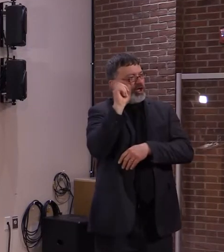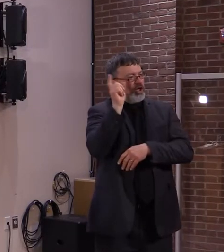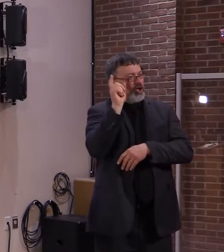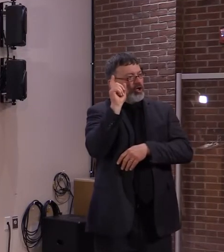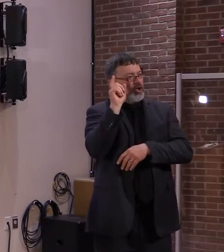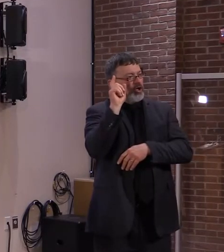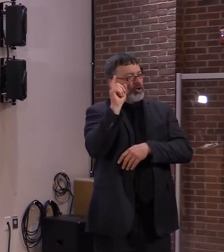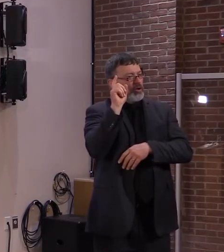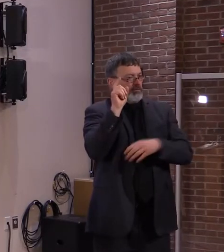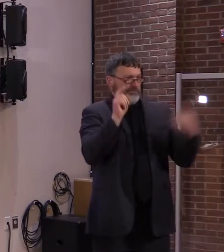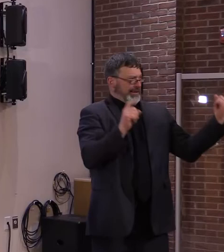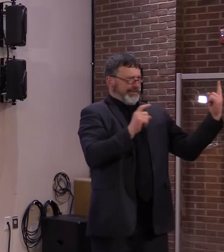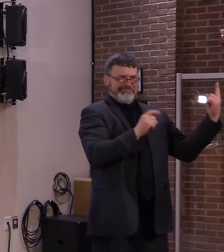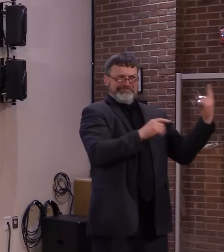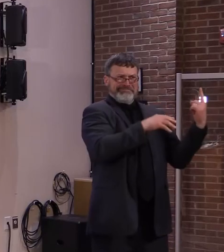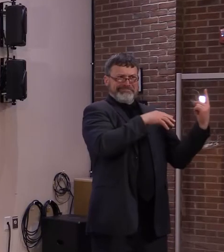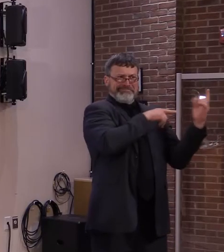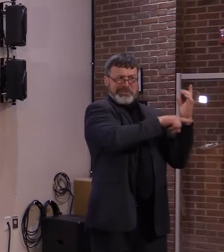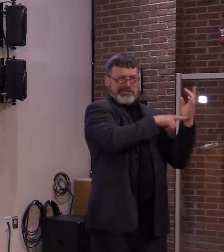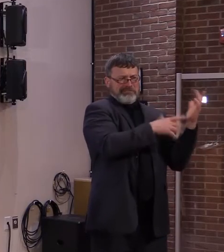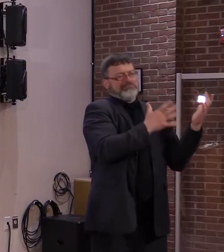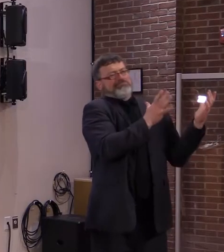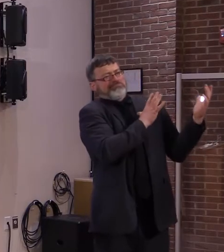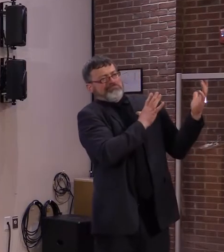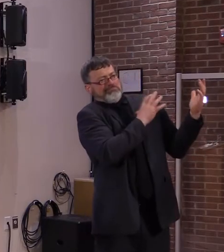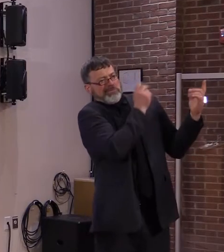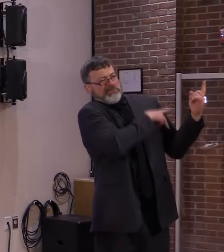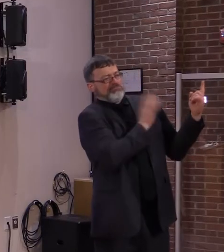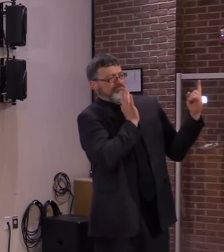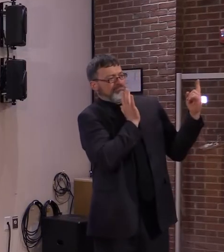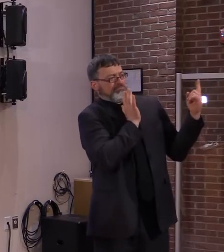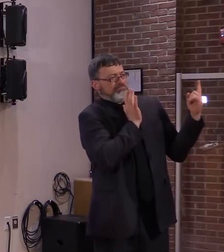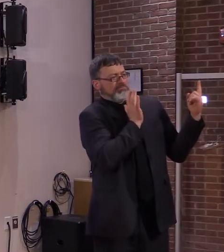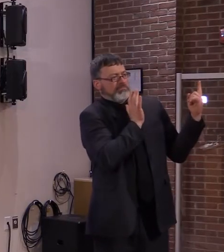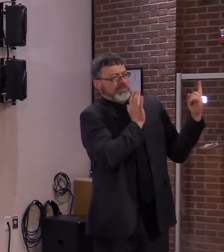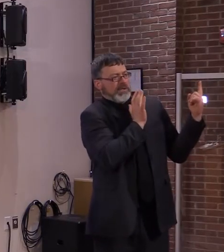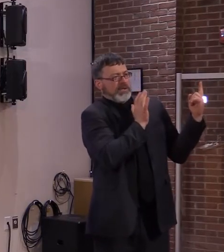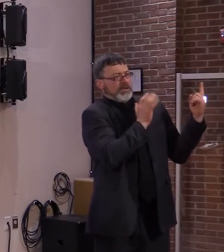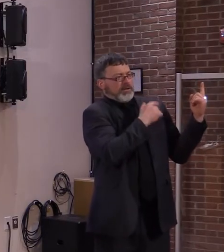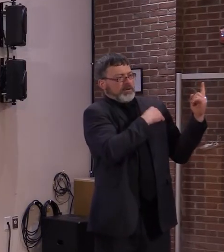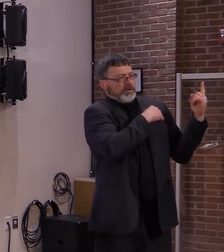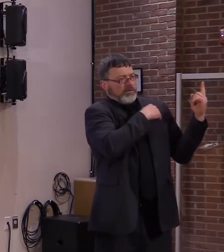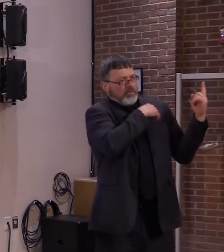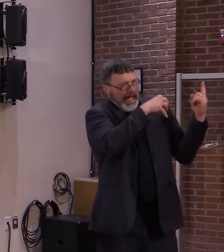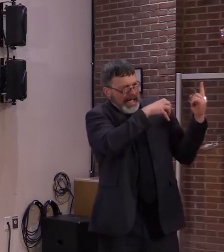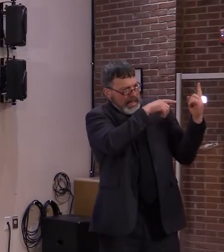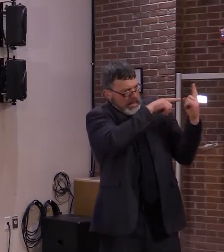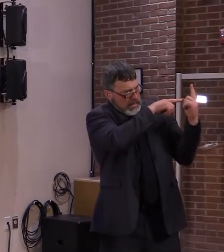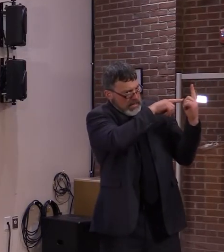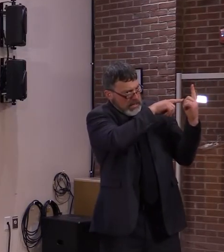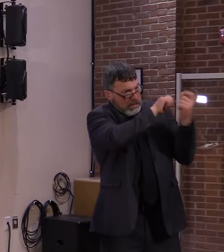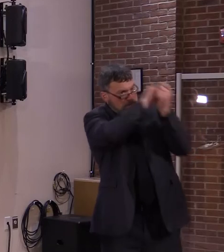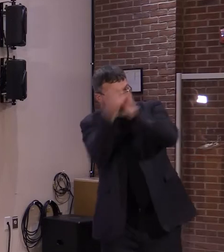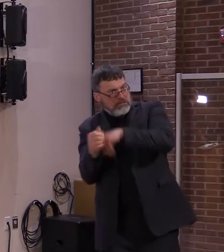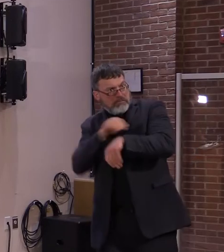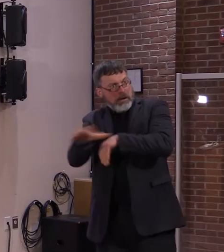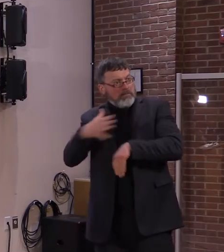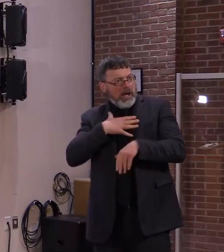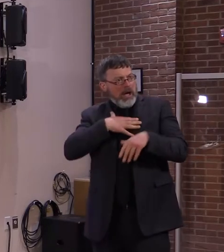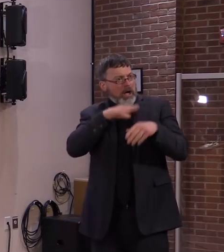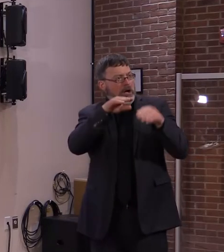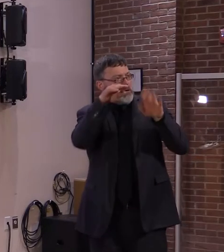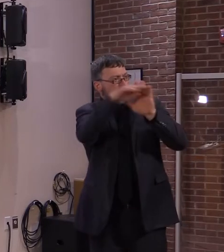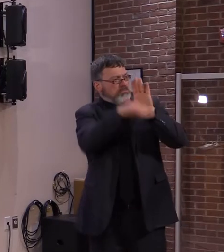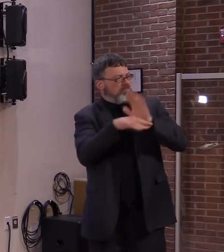the rest of your question, pave the way through their reopening process and hasten it in any